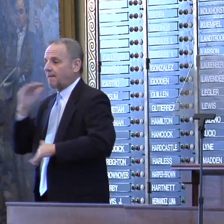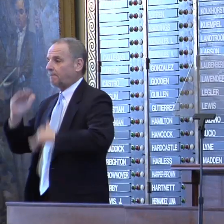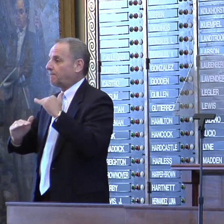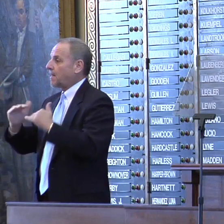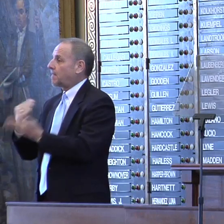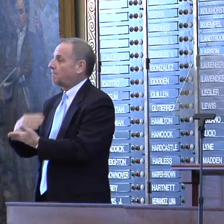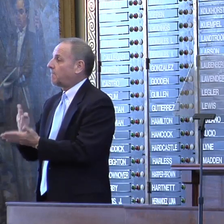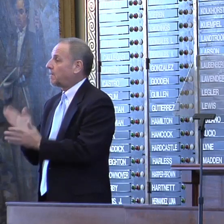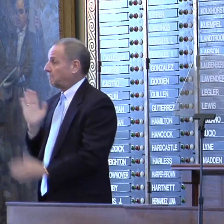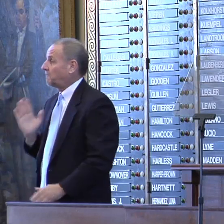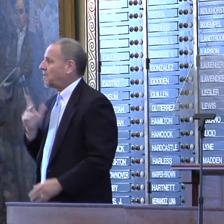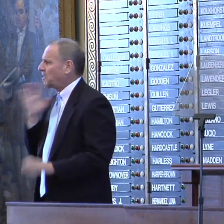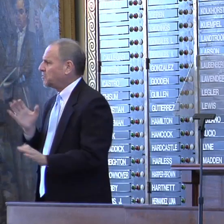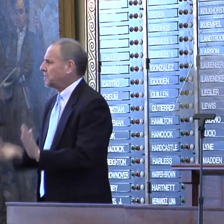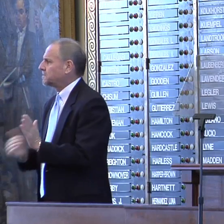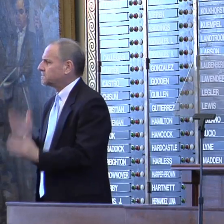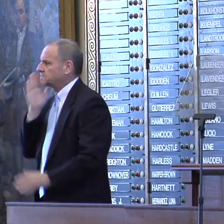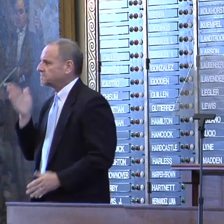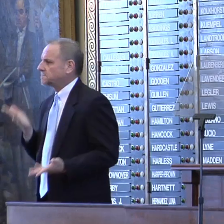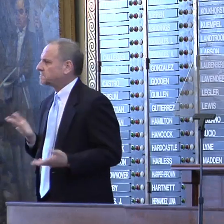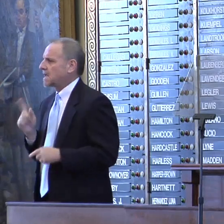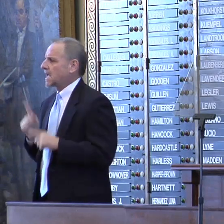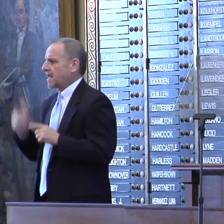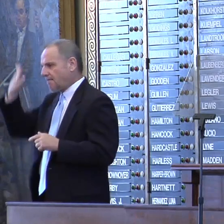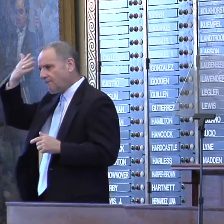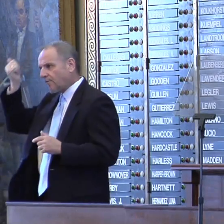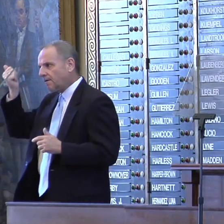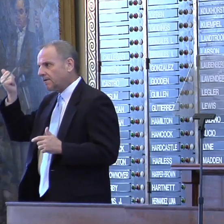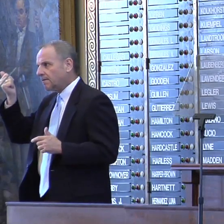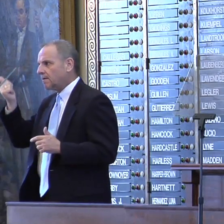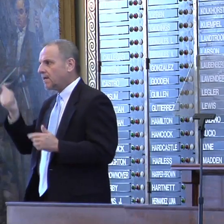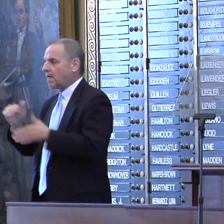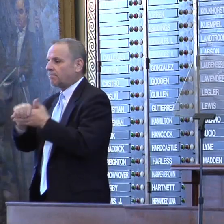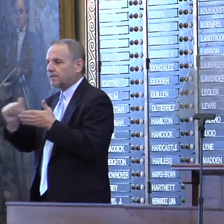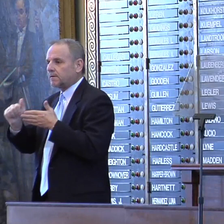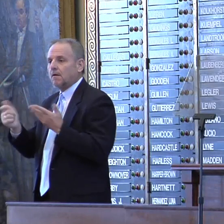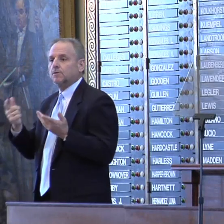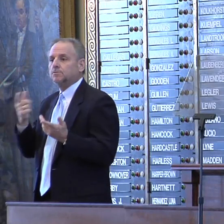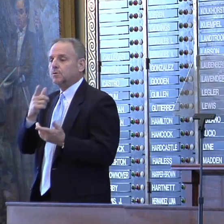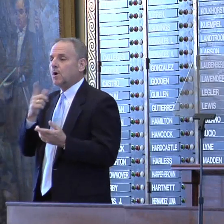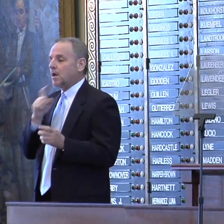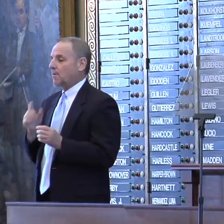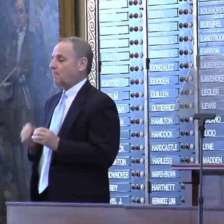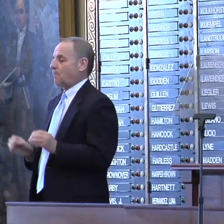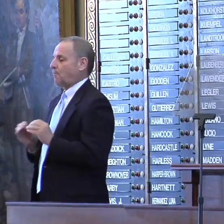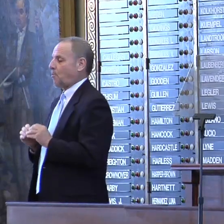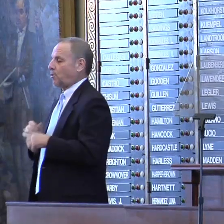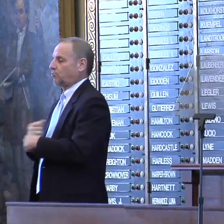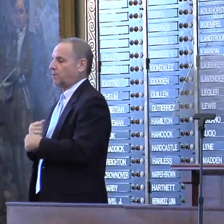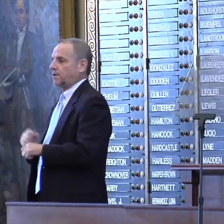the budget before and they'll do it again. We just can't forget that dollars do far more to create